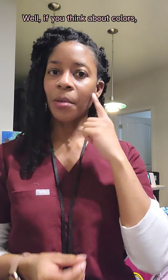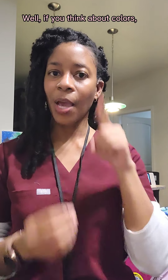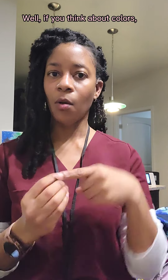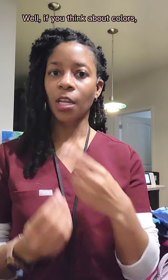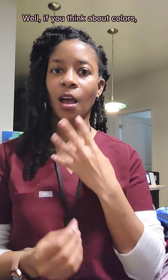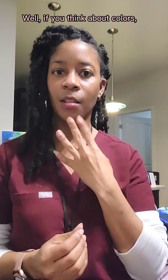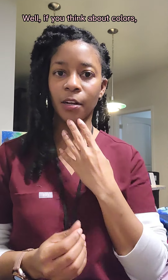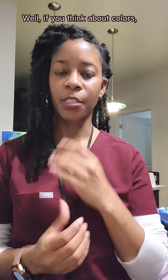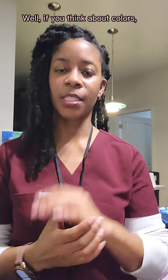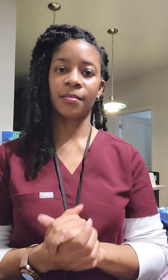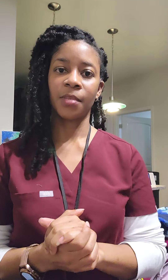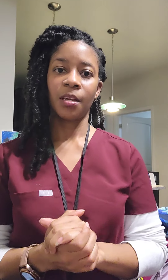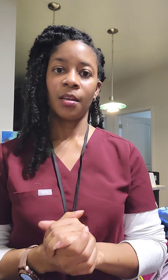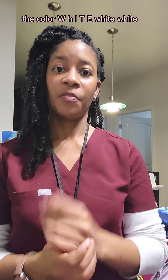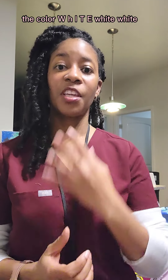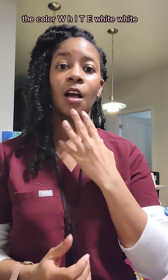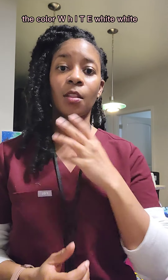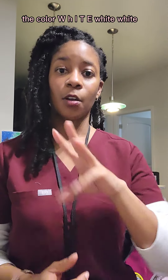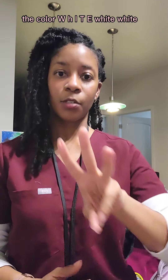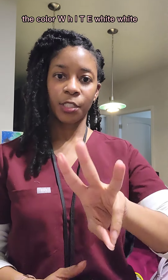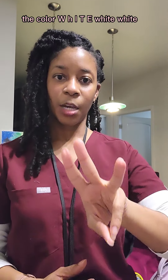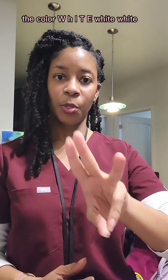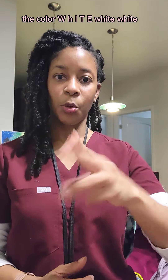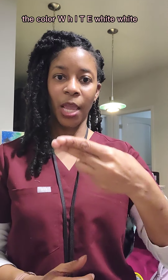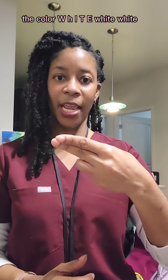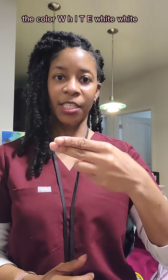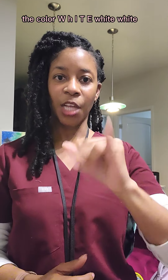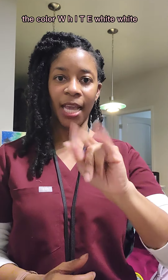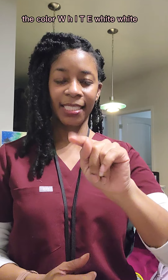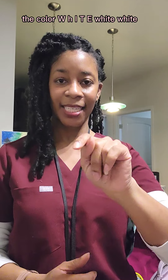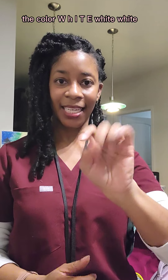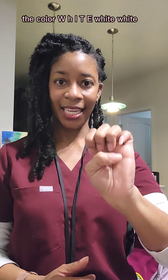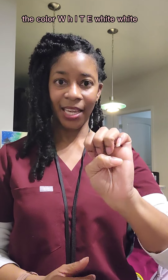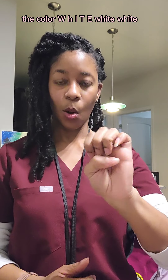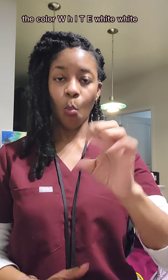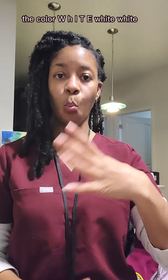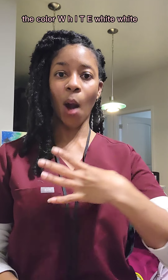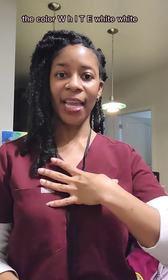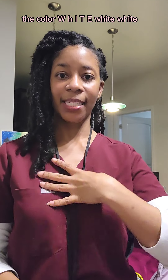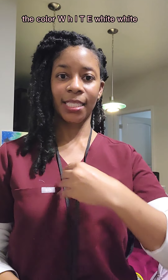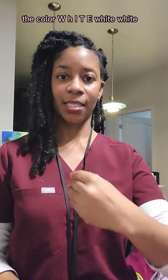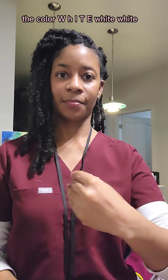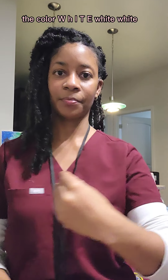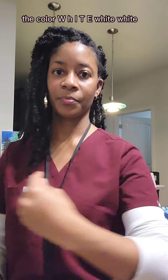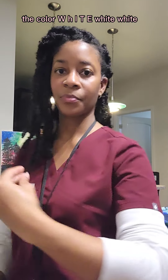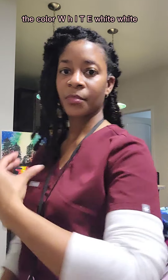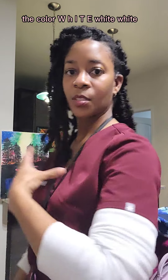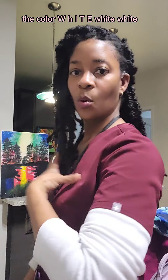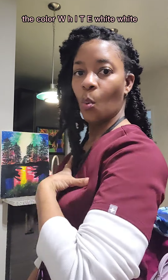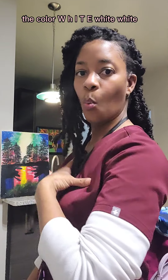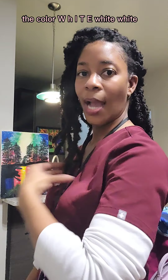about colors, the color, W-H-I-T-E, white. White.